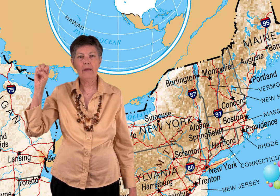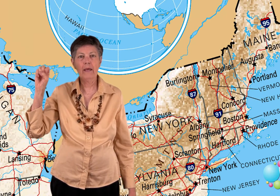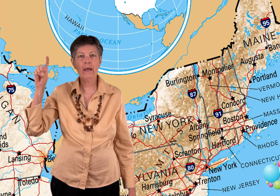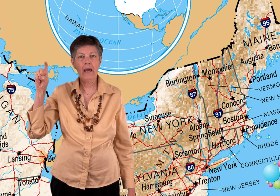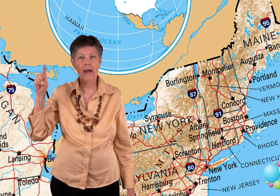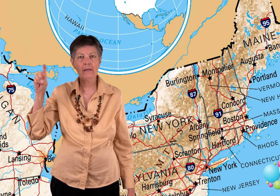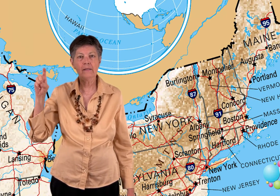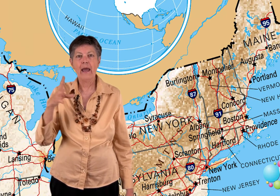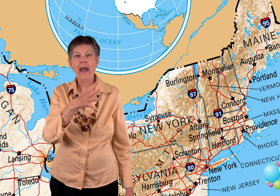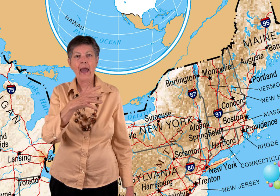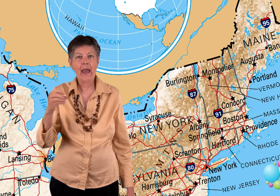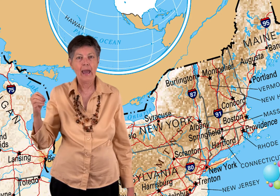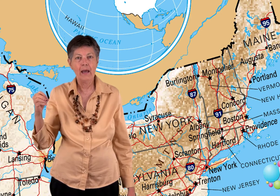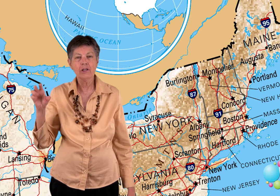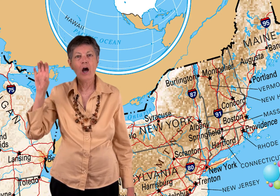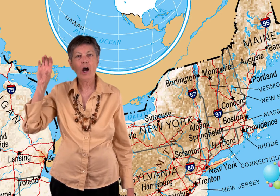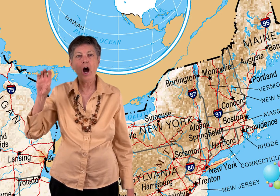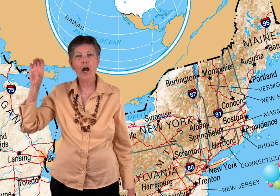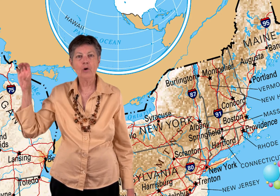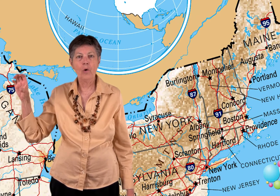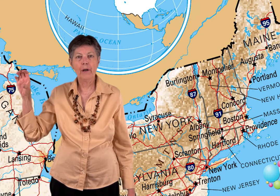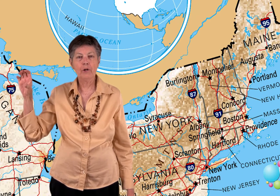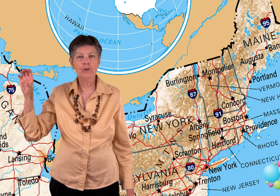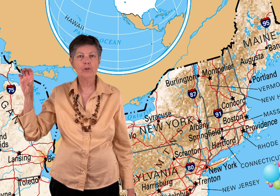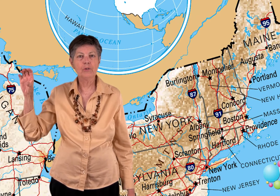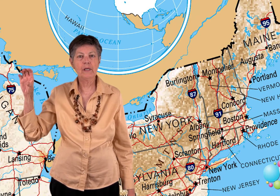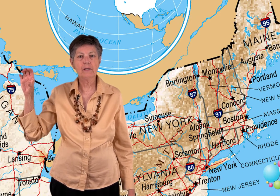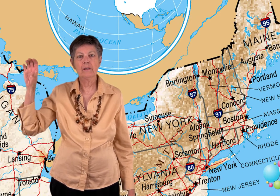-E-X, and Concord, I'm going to do two C's.